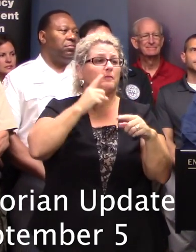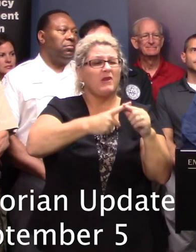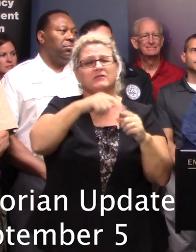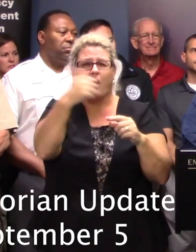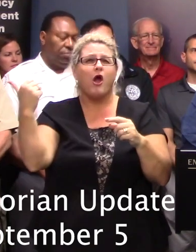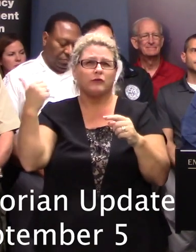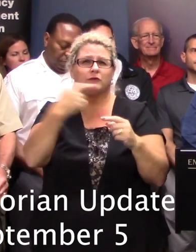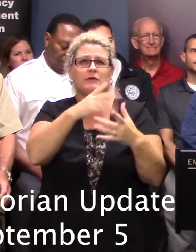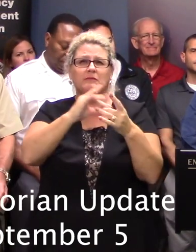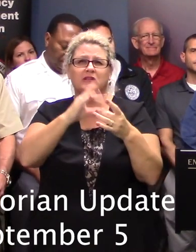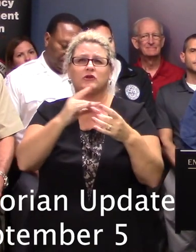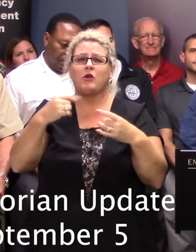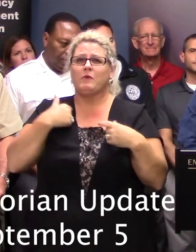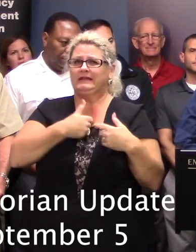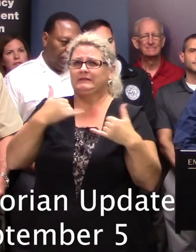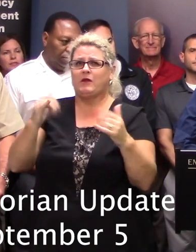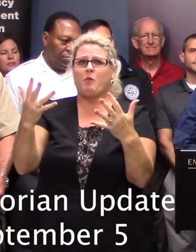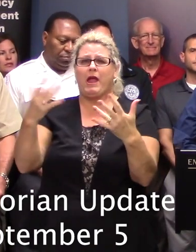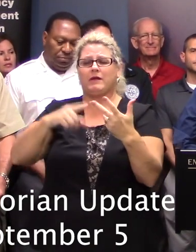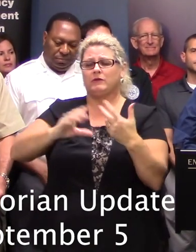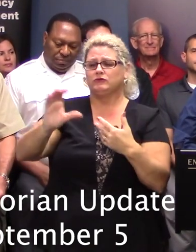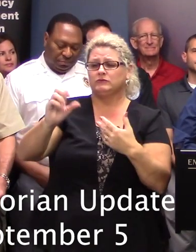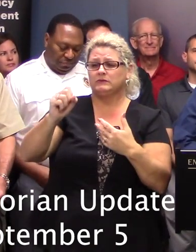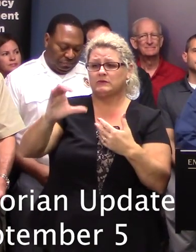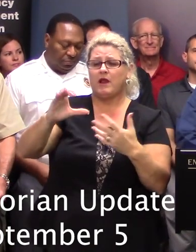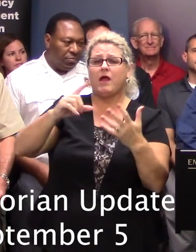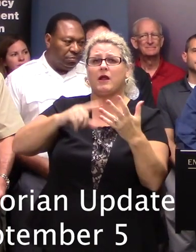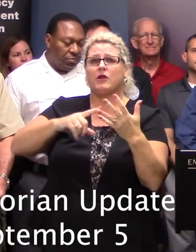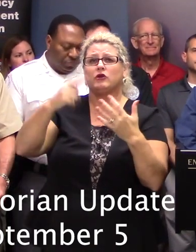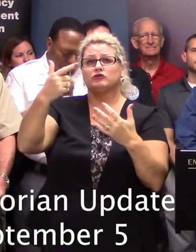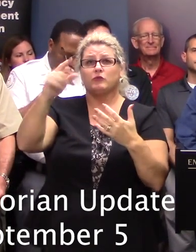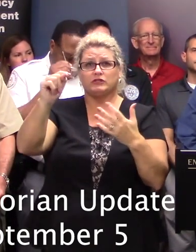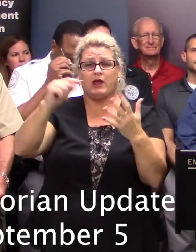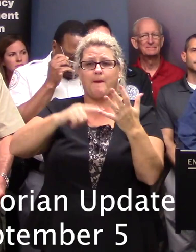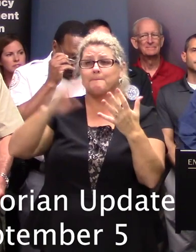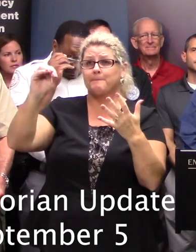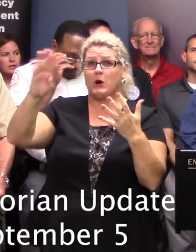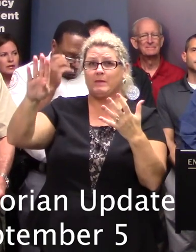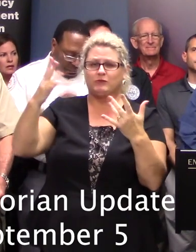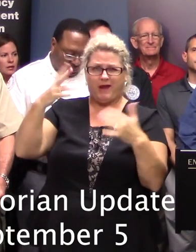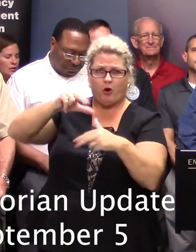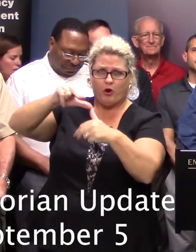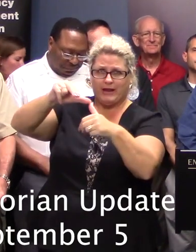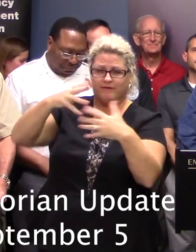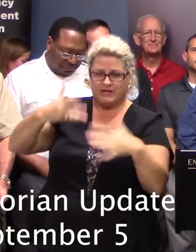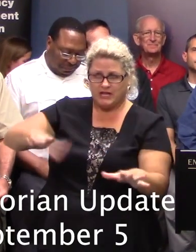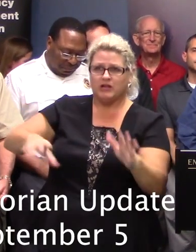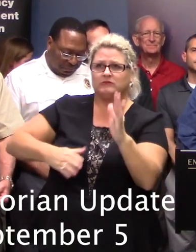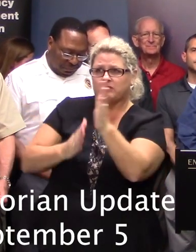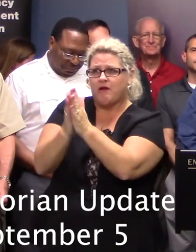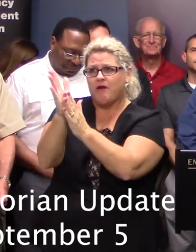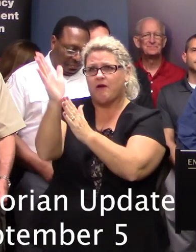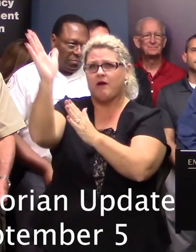storm to pass by in Charleston, Georgetown, and Myrtle Beach area, and, of course, once it's safe to do so, we will get out and conduct our